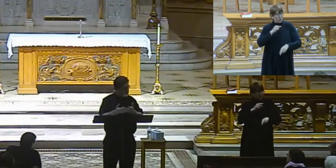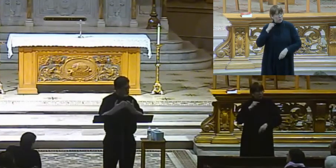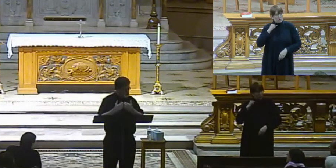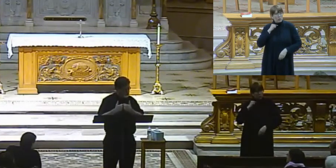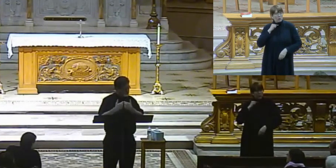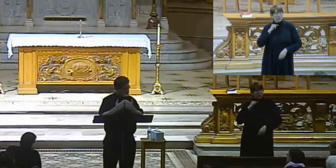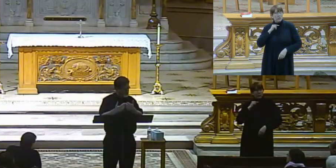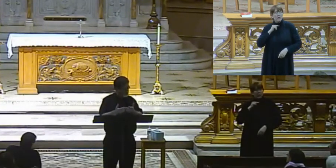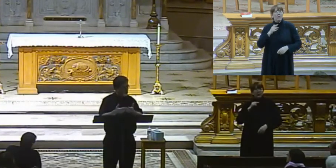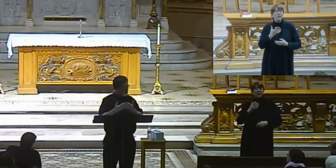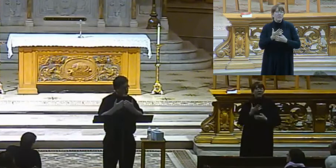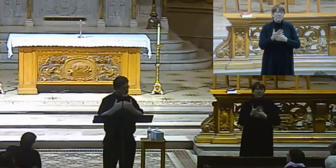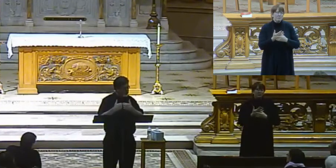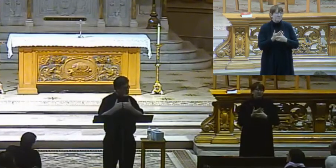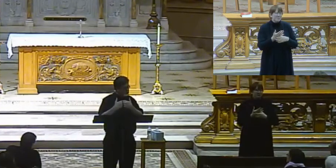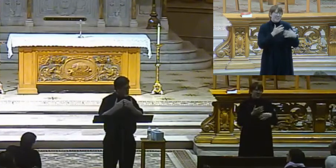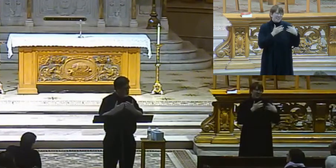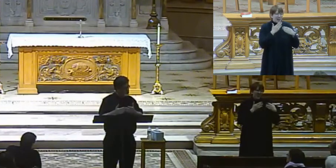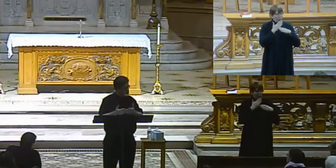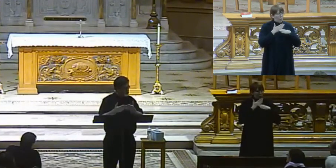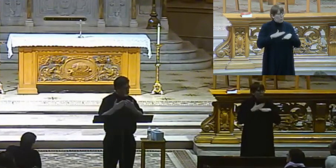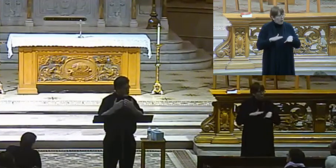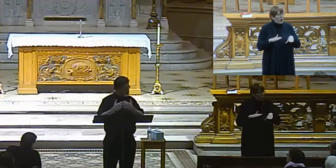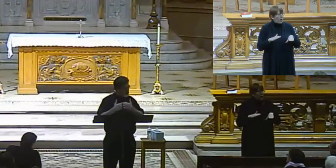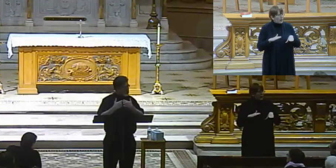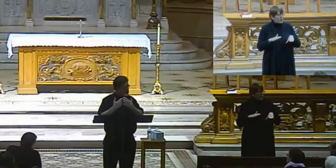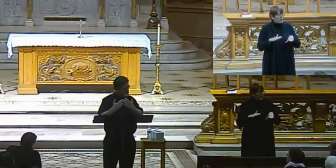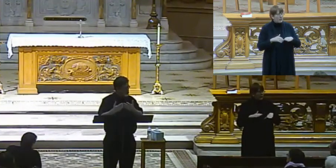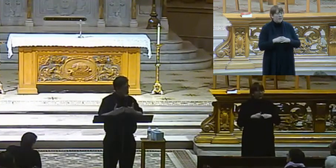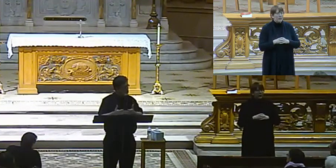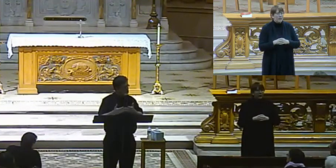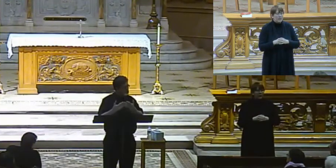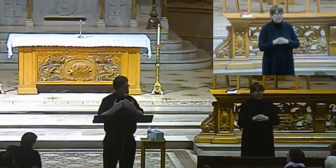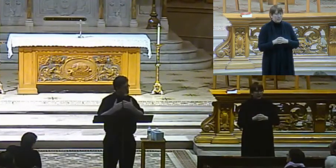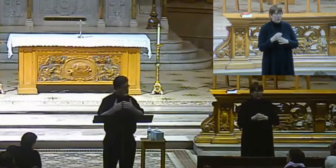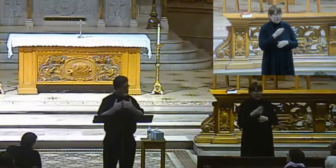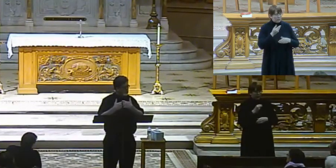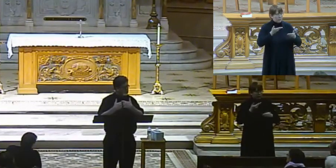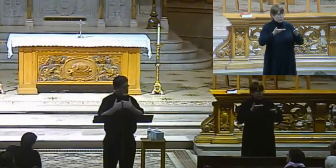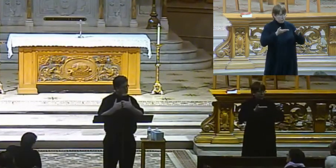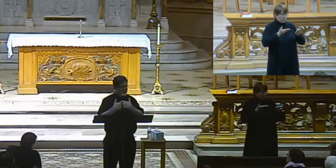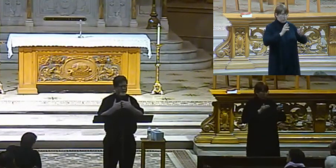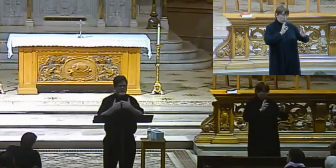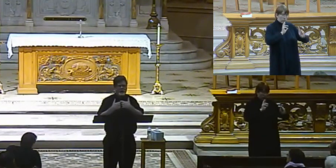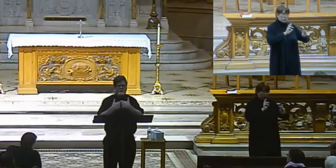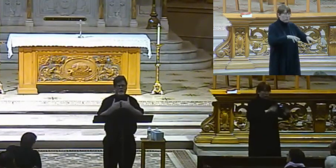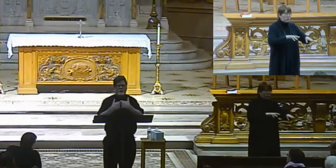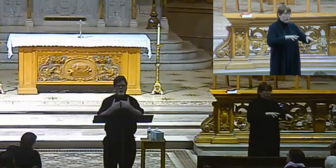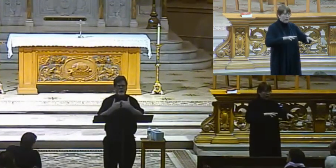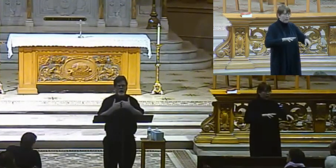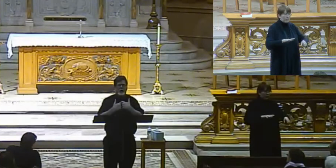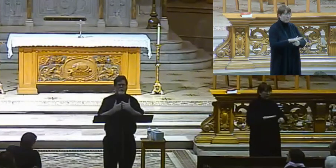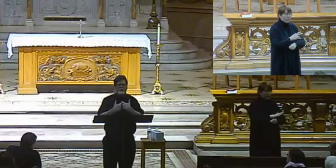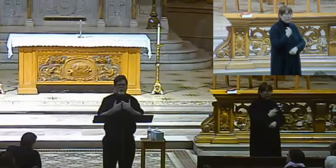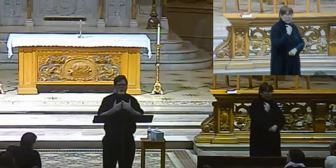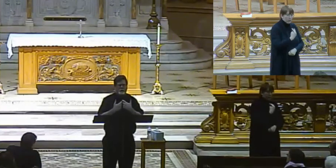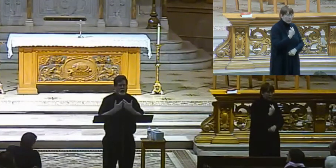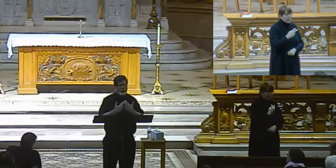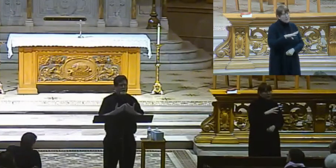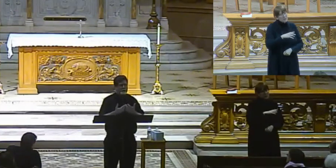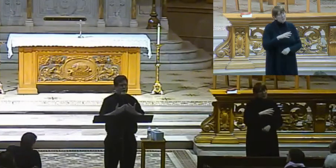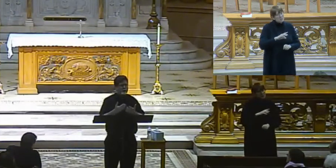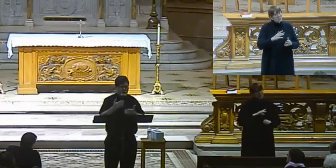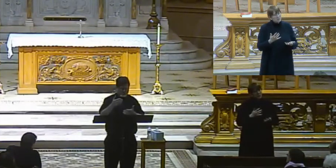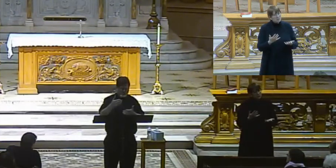all right? Usually that was done quietly. It was only the servers who were responding vocally. But we